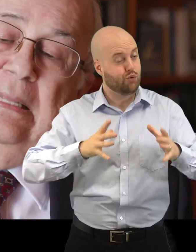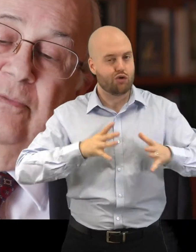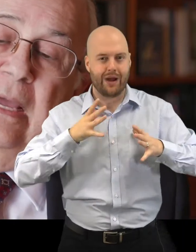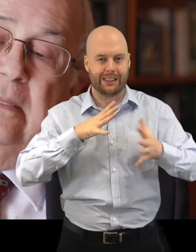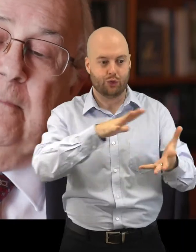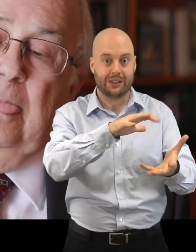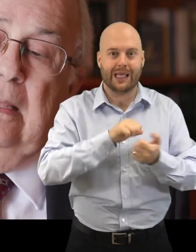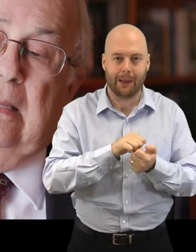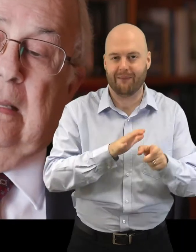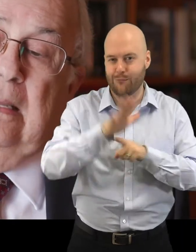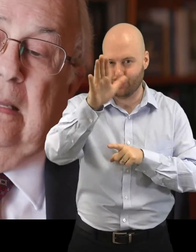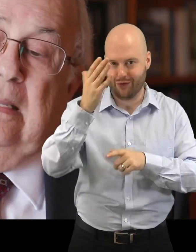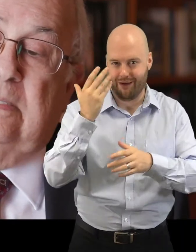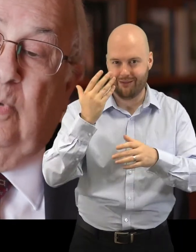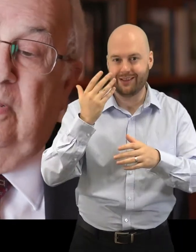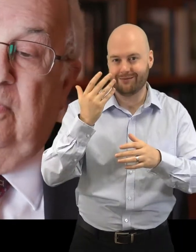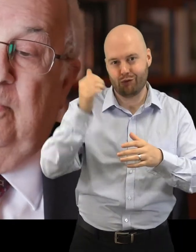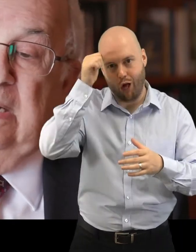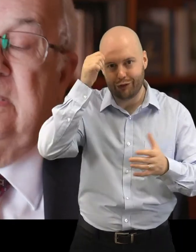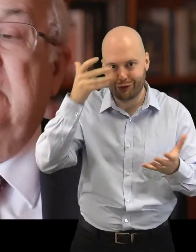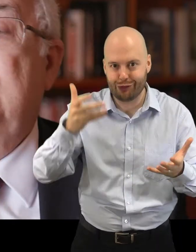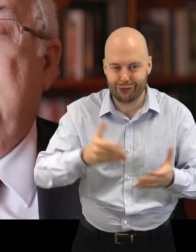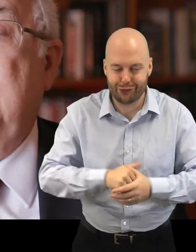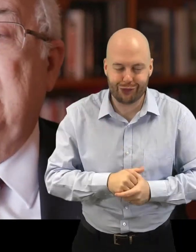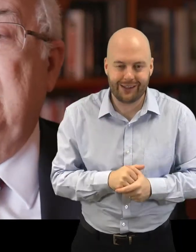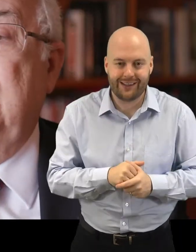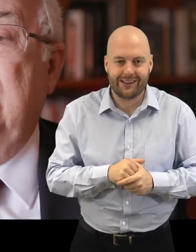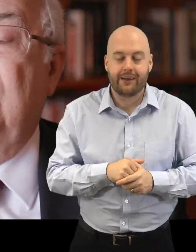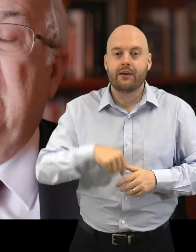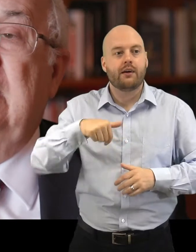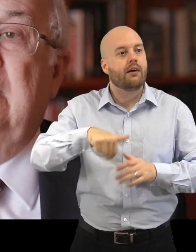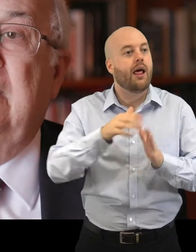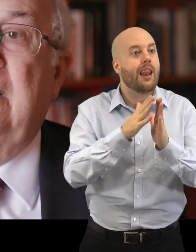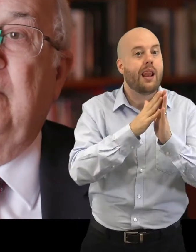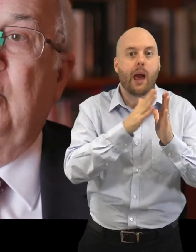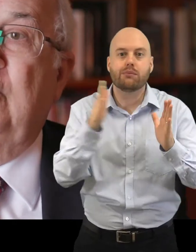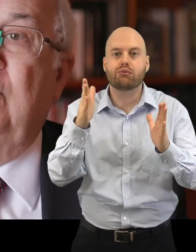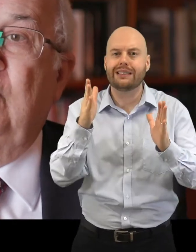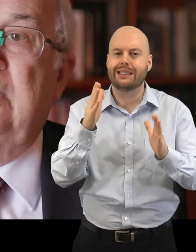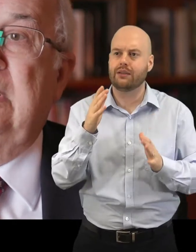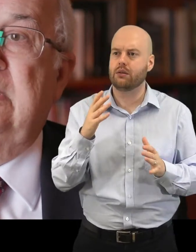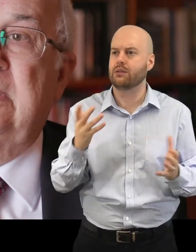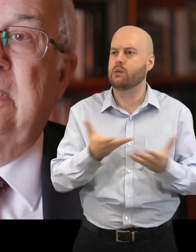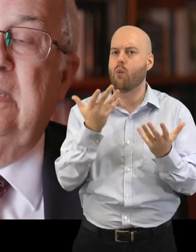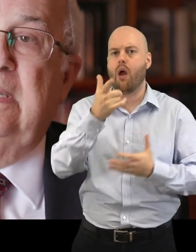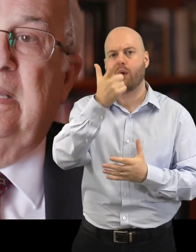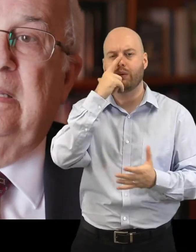And in fact, it's one of the places places where you can find a point of view and its and